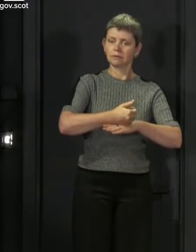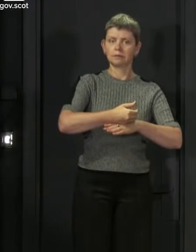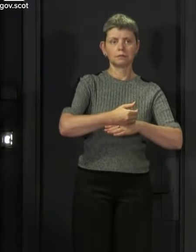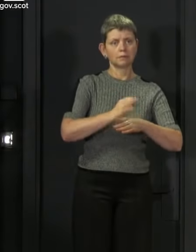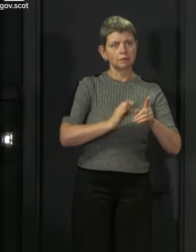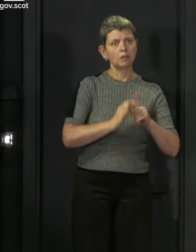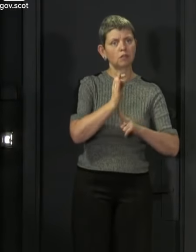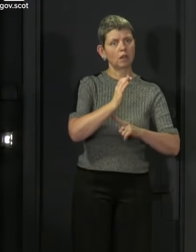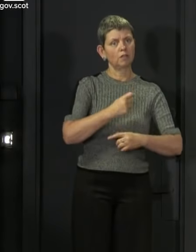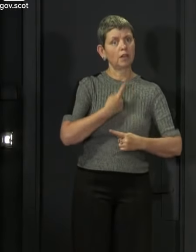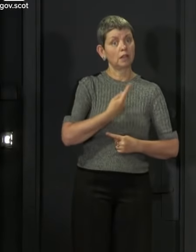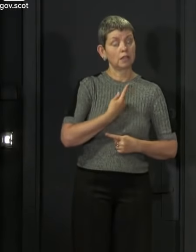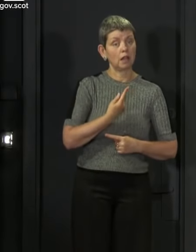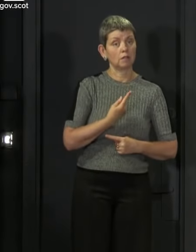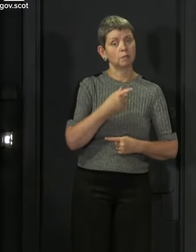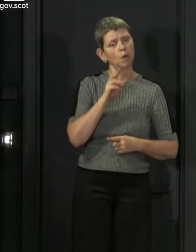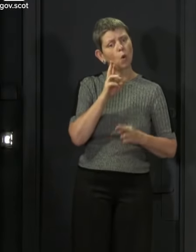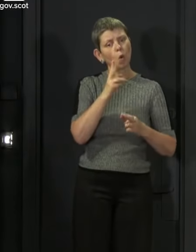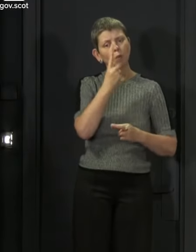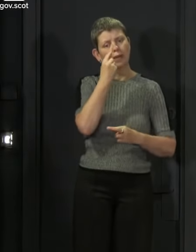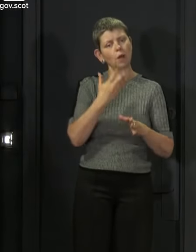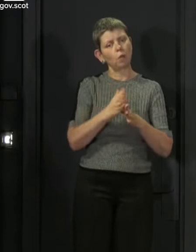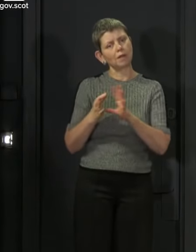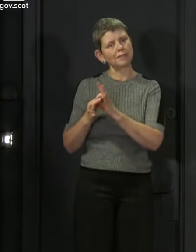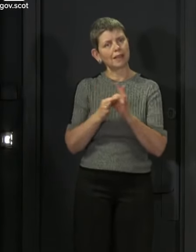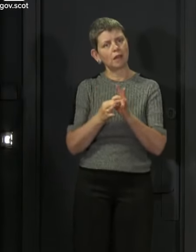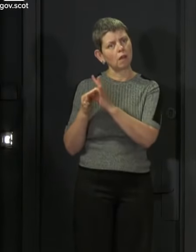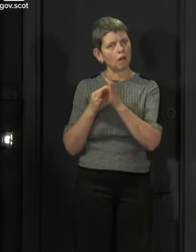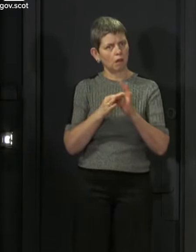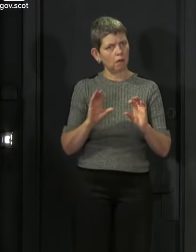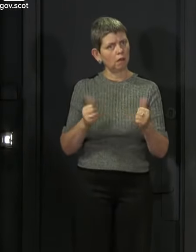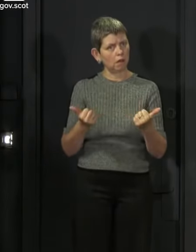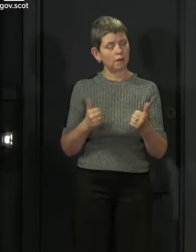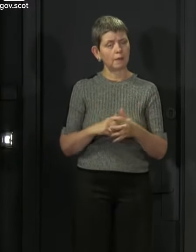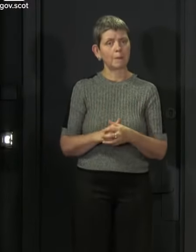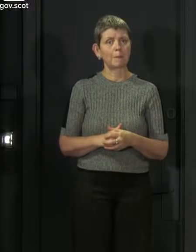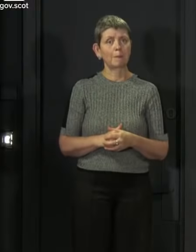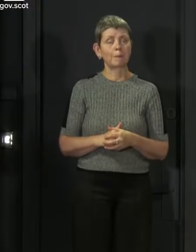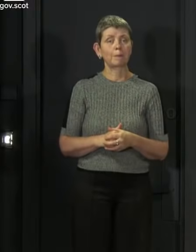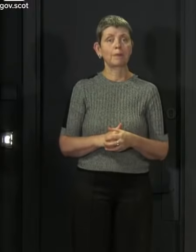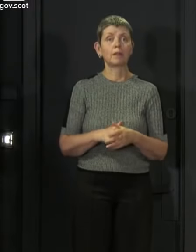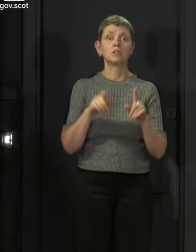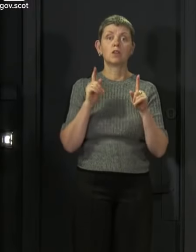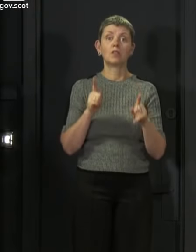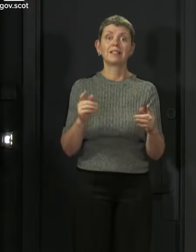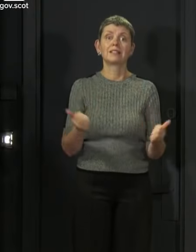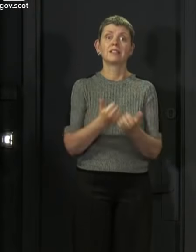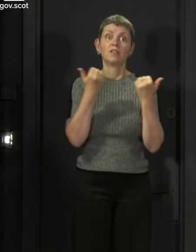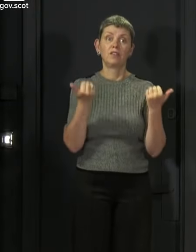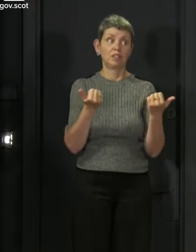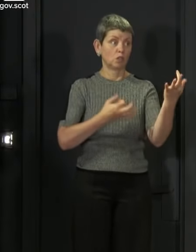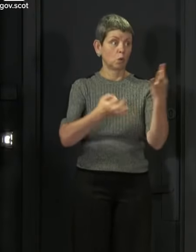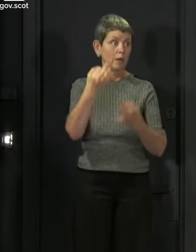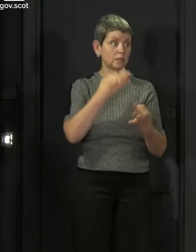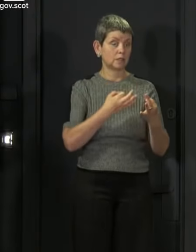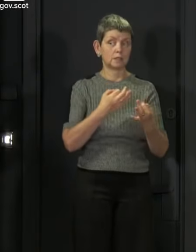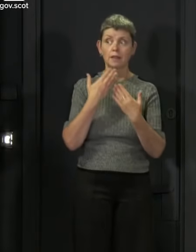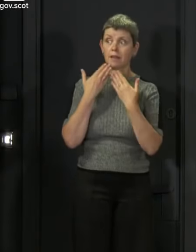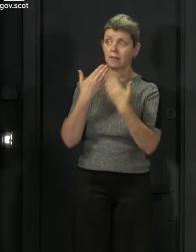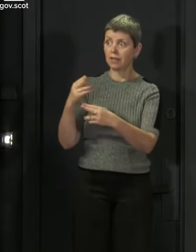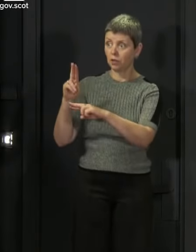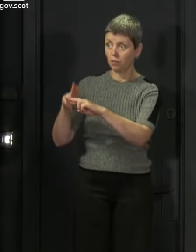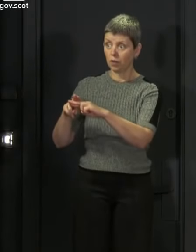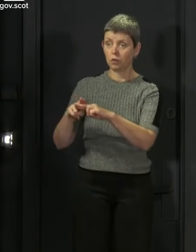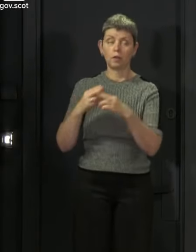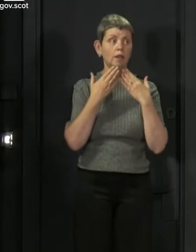will be able to work together constructively throughout this. That concludes the questions today. My thanks to Fiona and